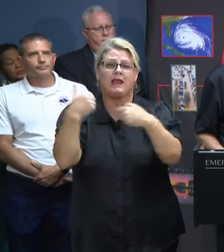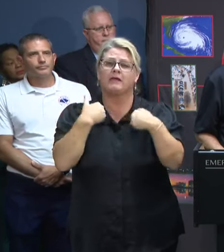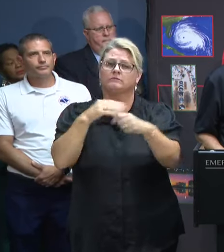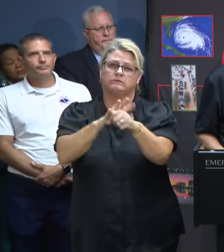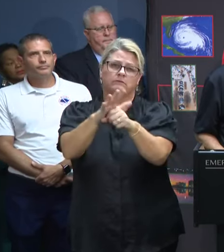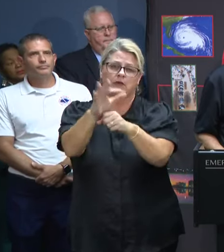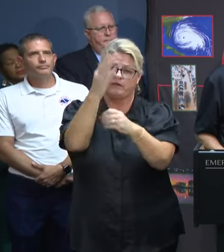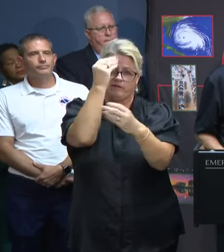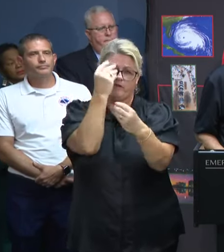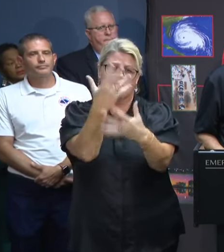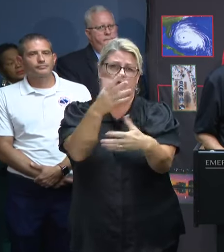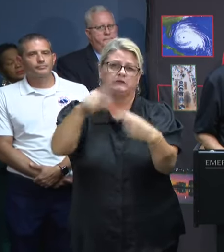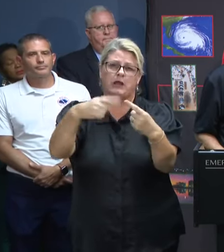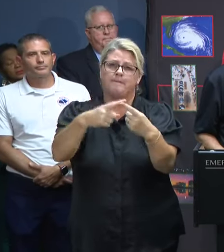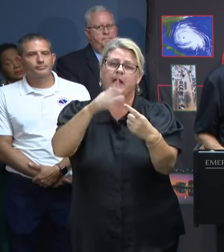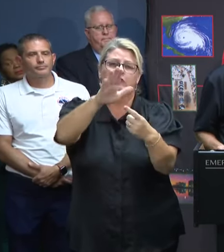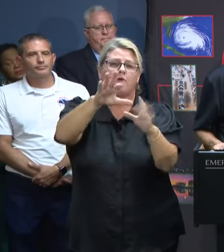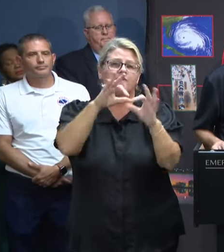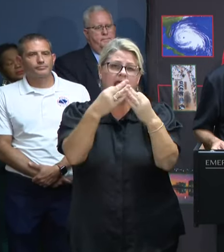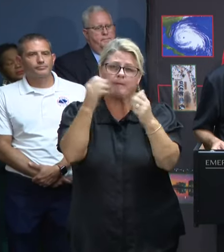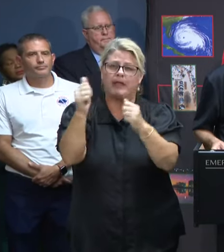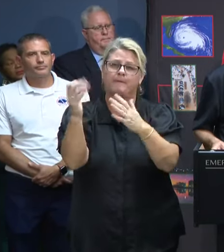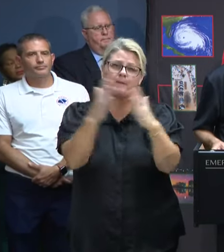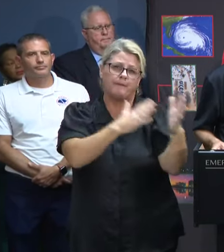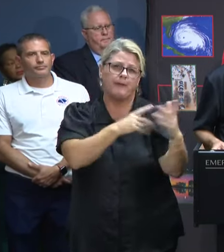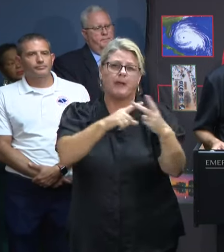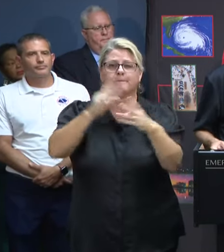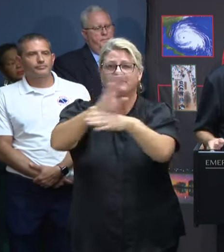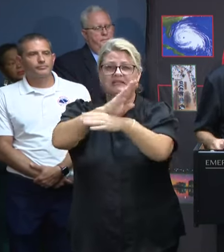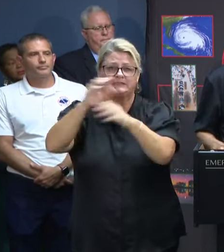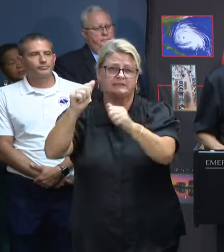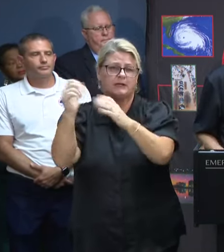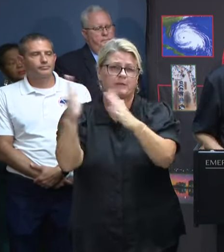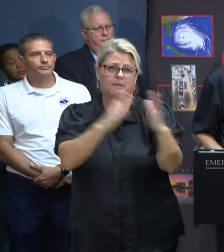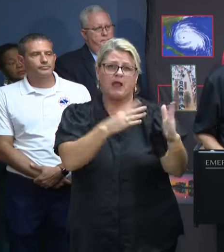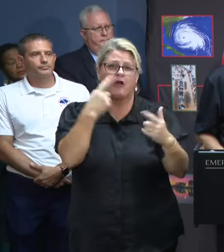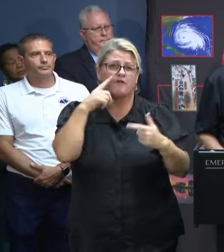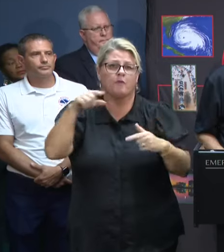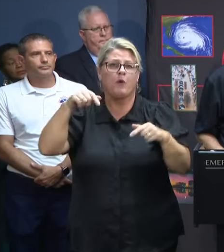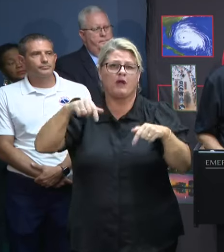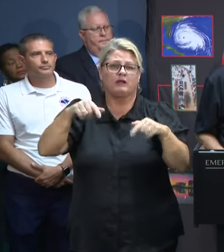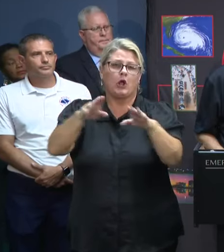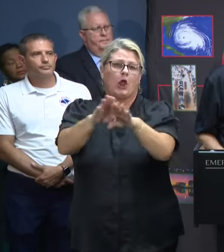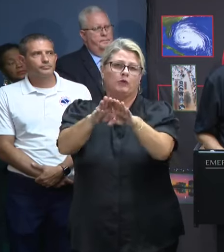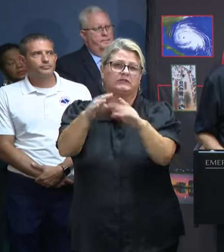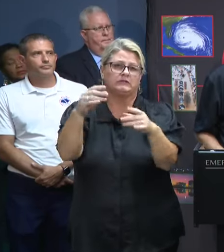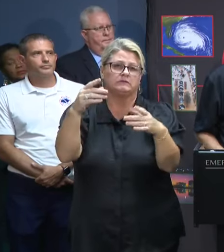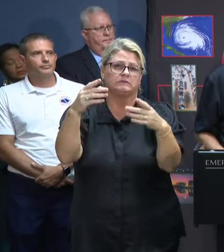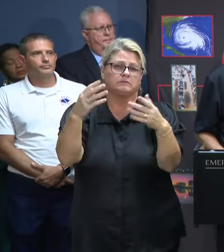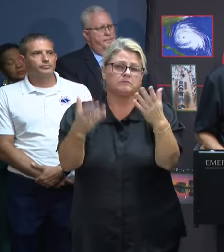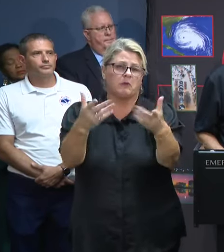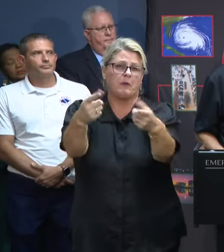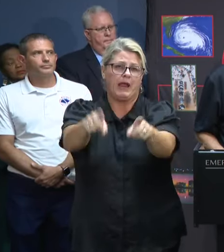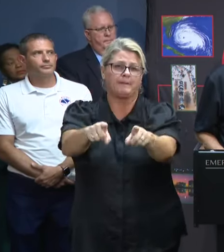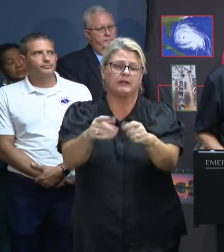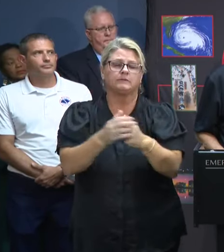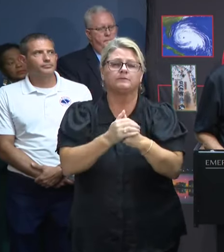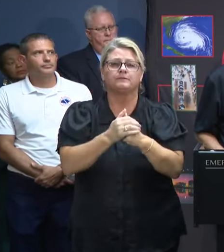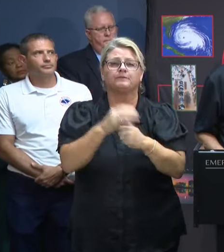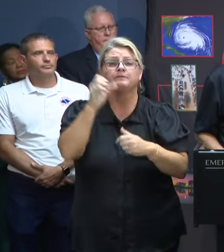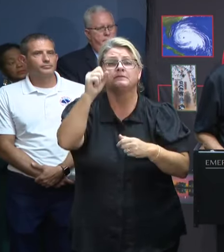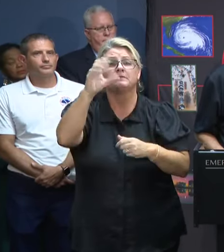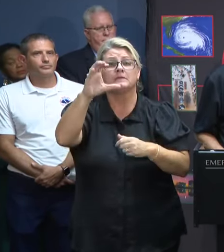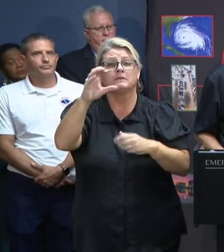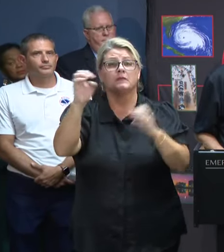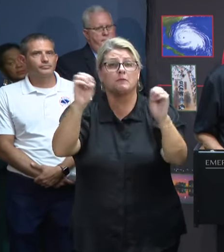businesses can prepare for emergency situations, including this one that we're faced with right now. Also, our South Carolina